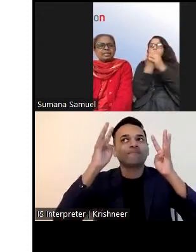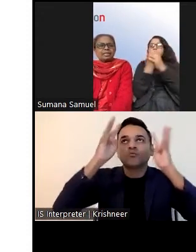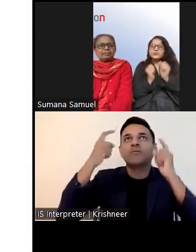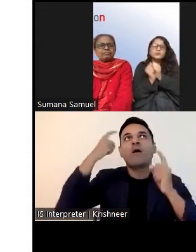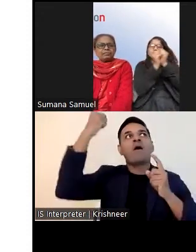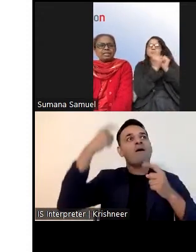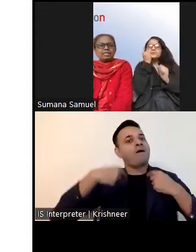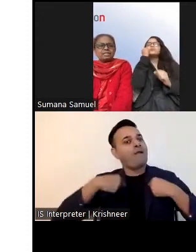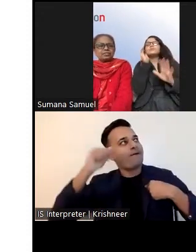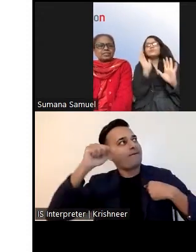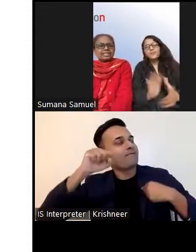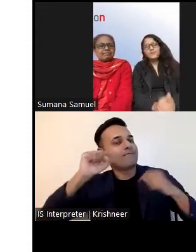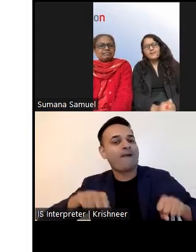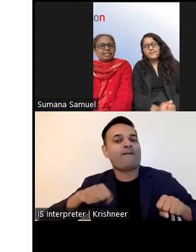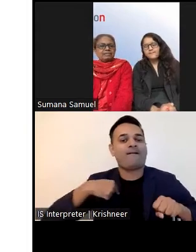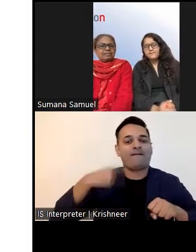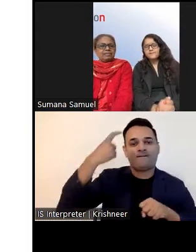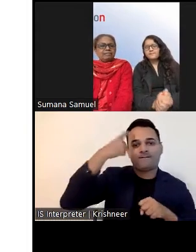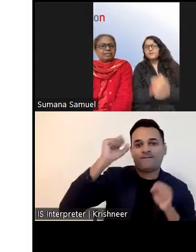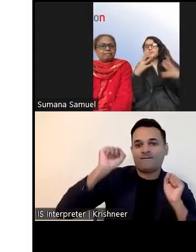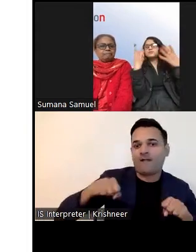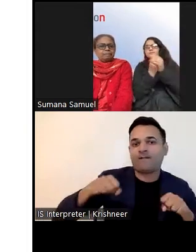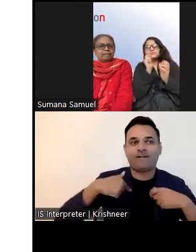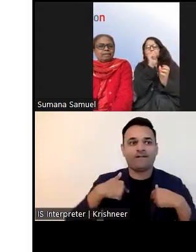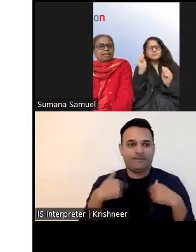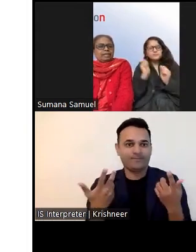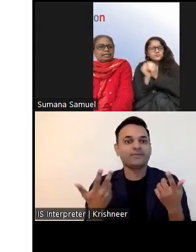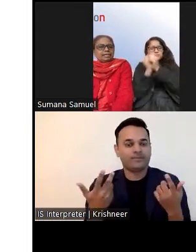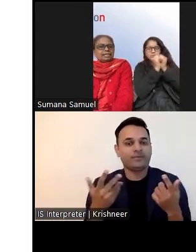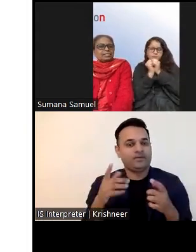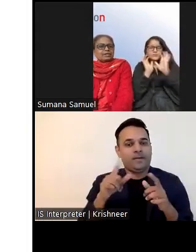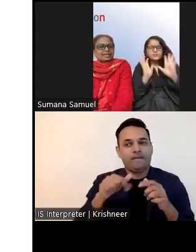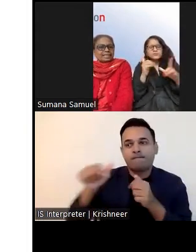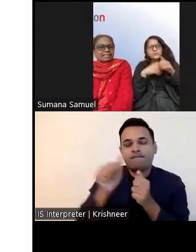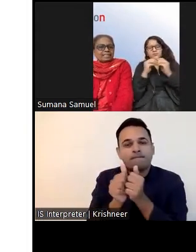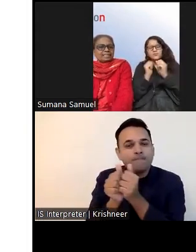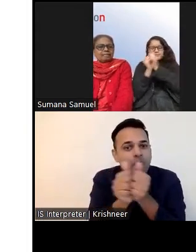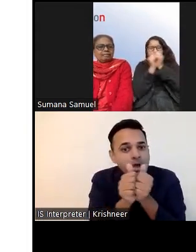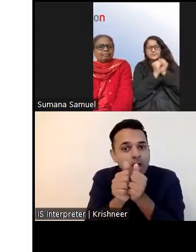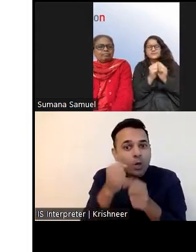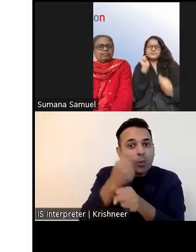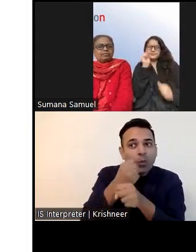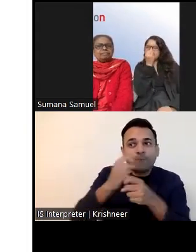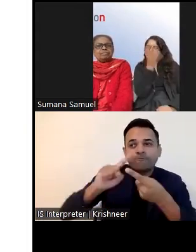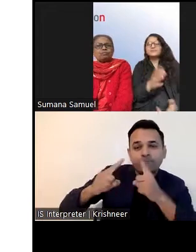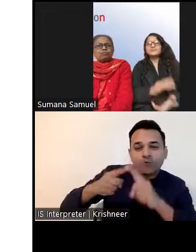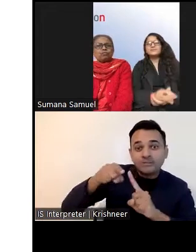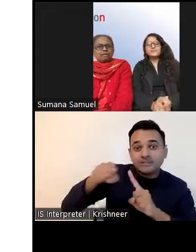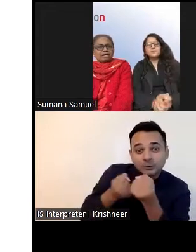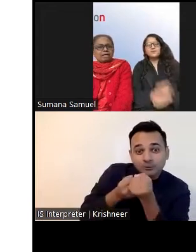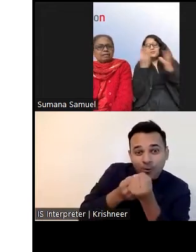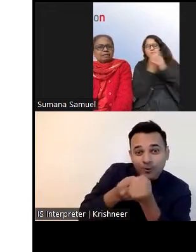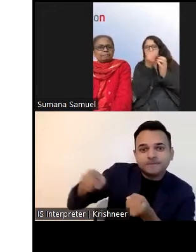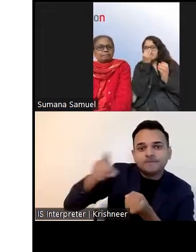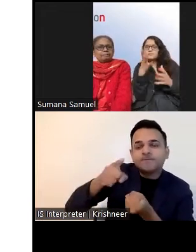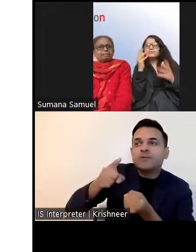and contribute to the society we live in. It is not easy, but we must work